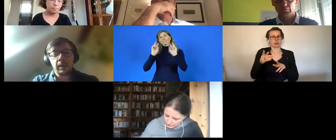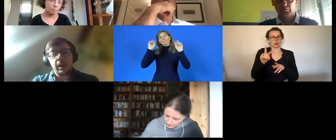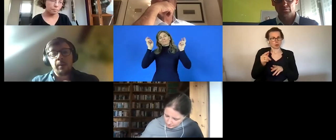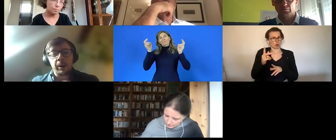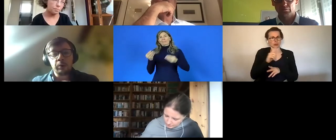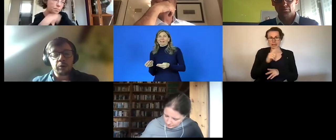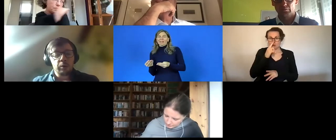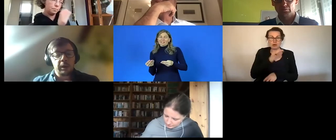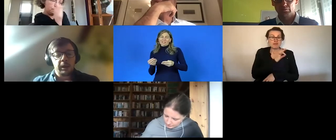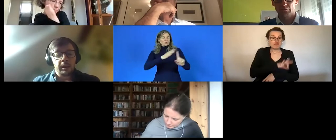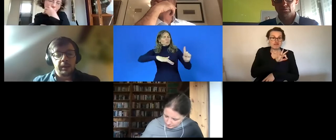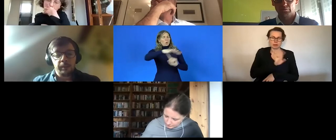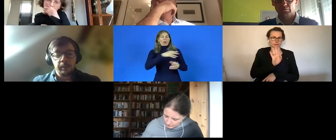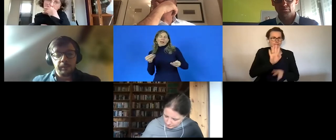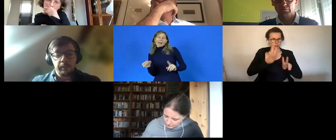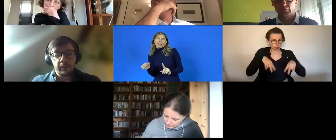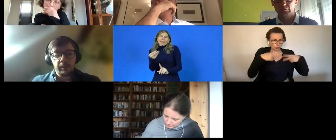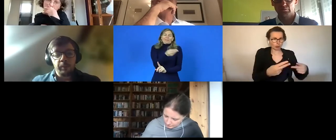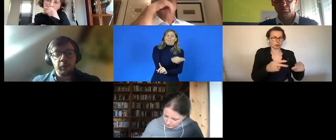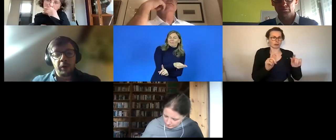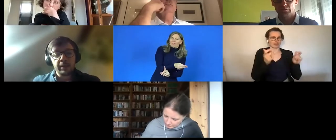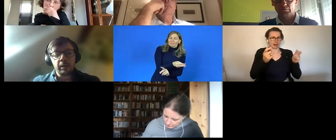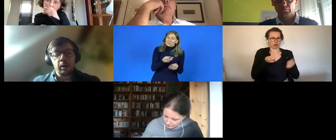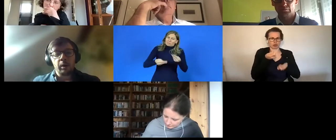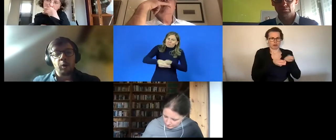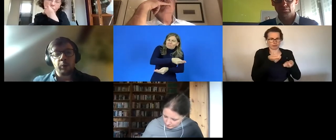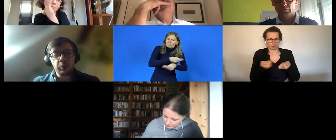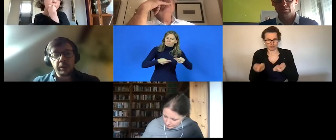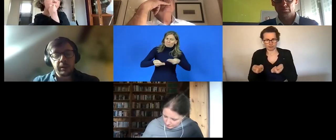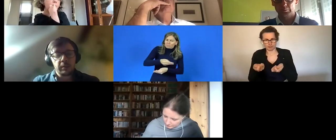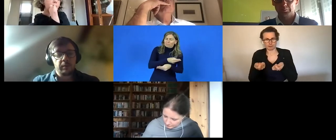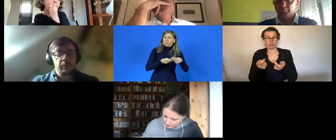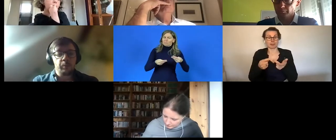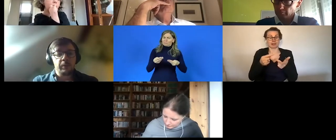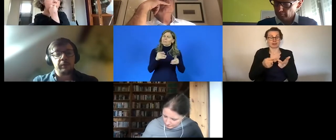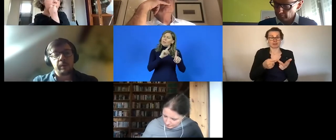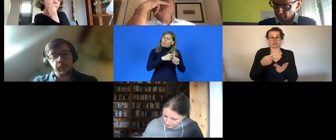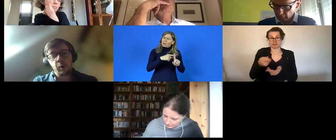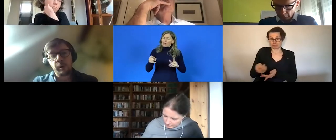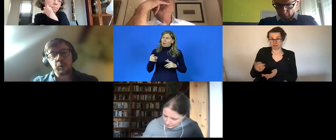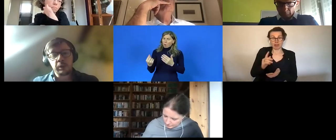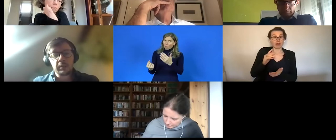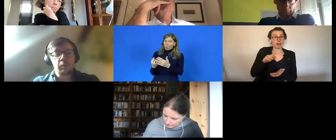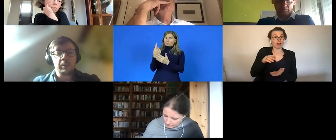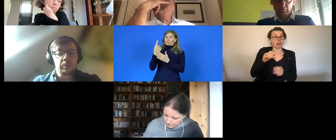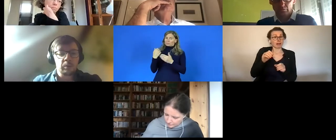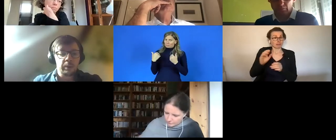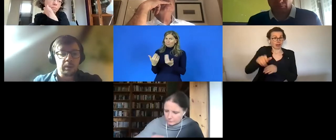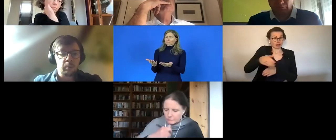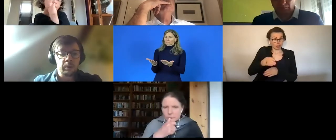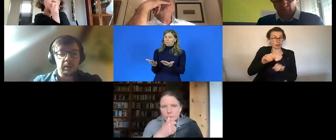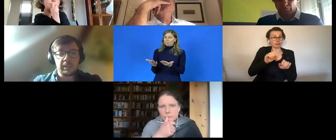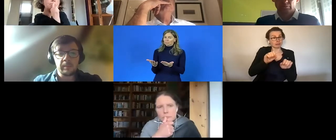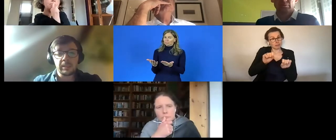one hand but also in providing uh opportunities for employment opportunities for persons